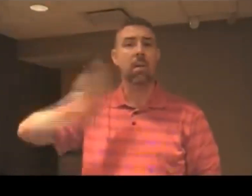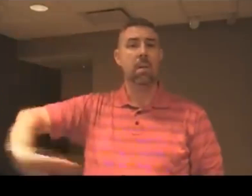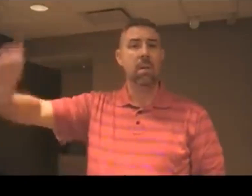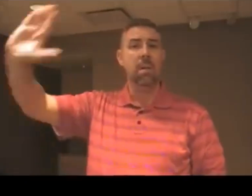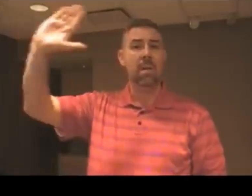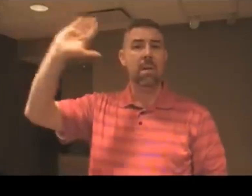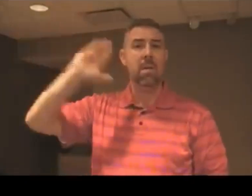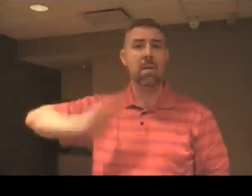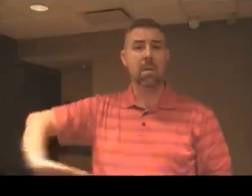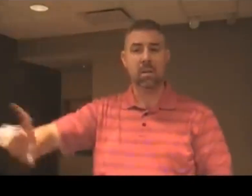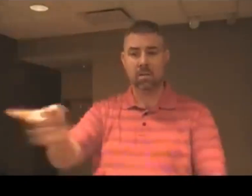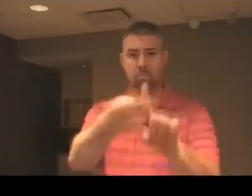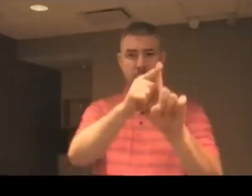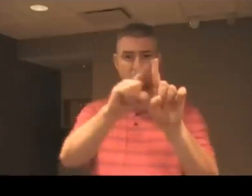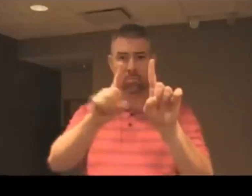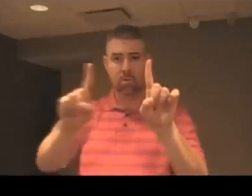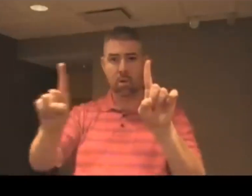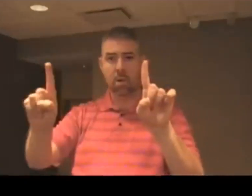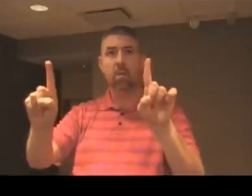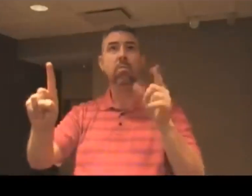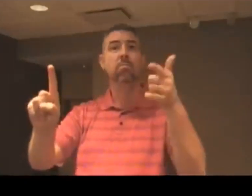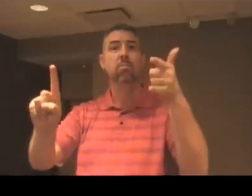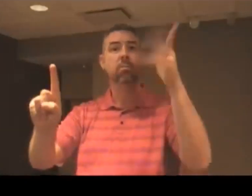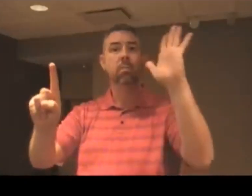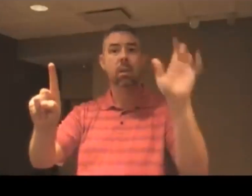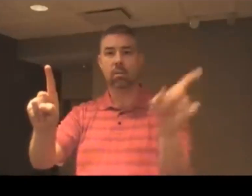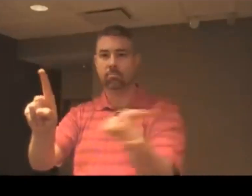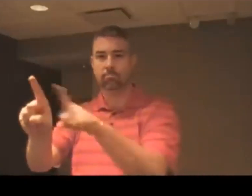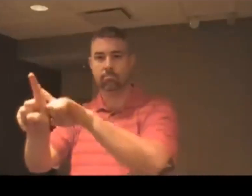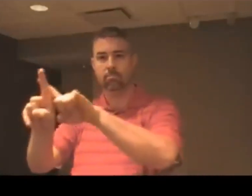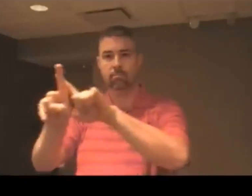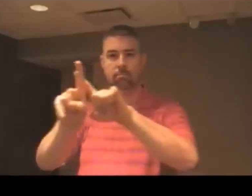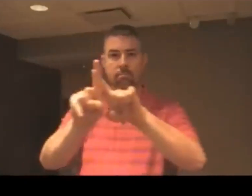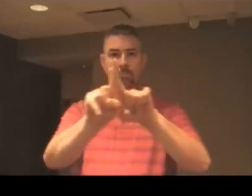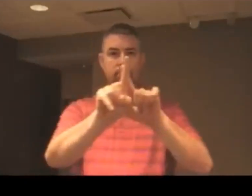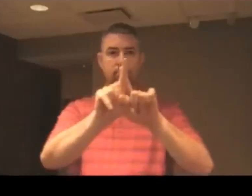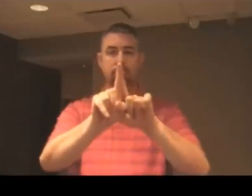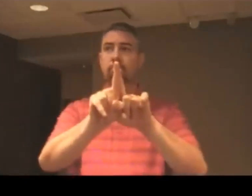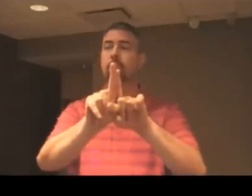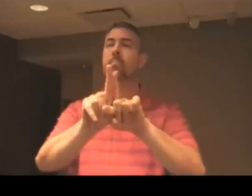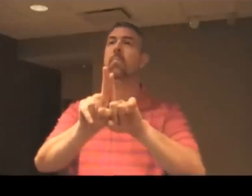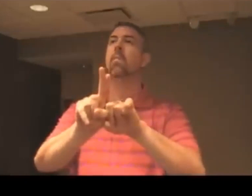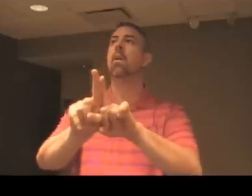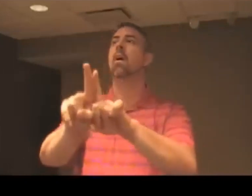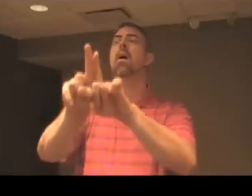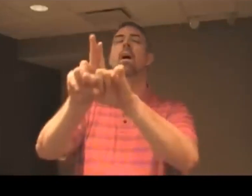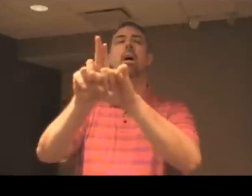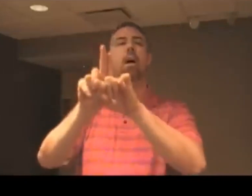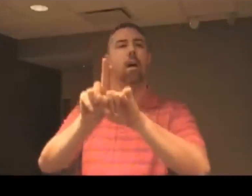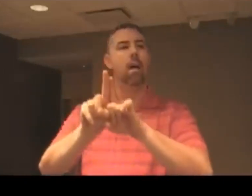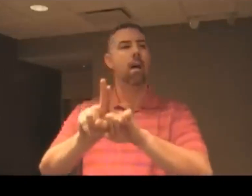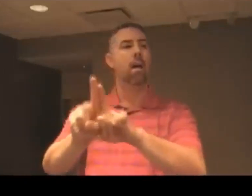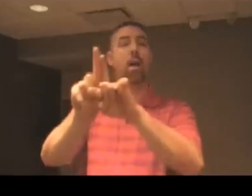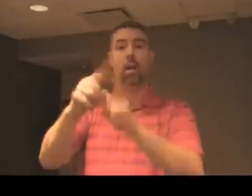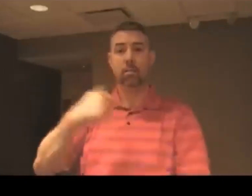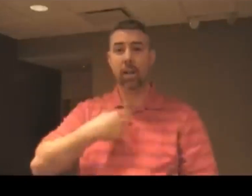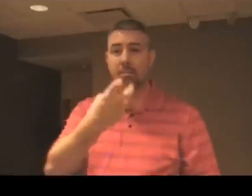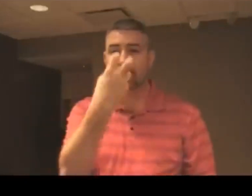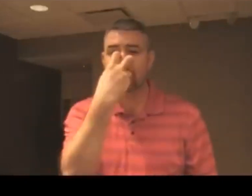once was lost, but now I'm found. Was